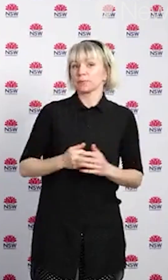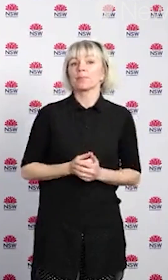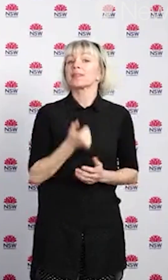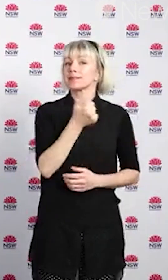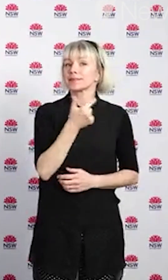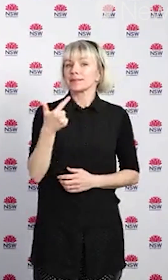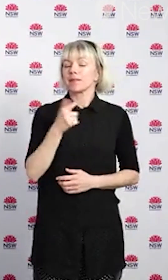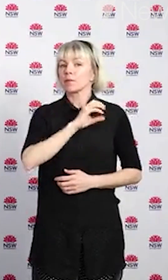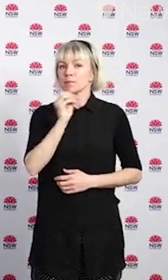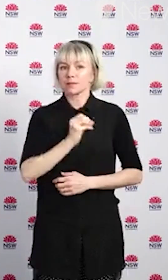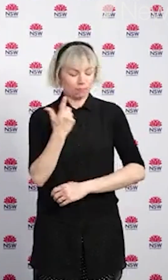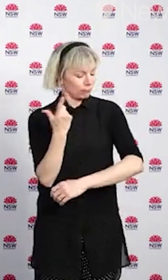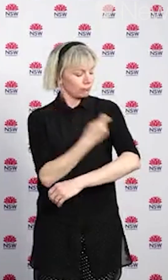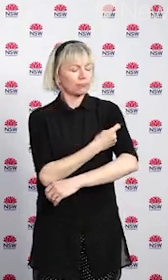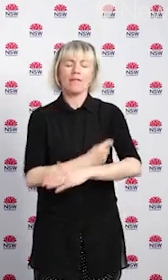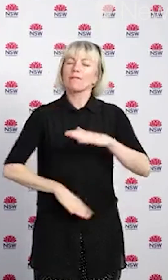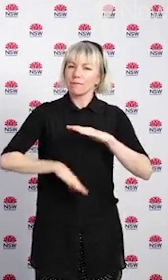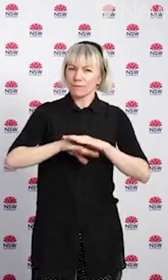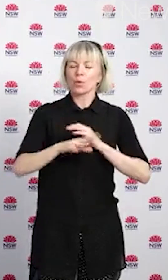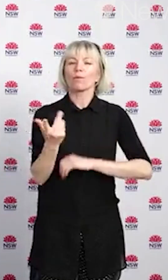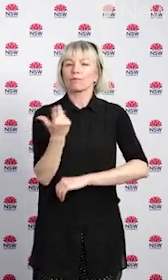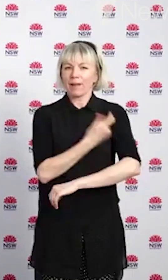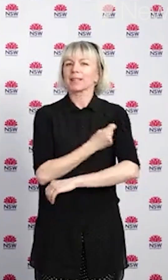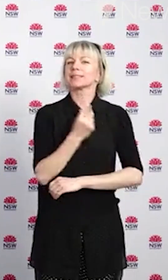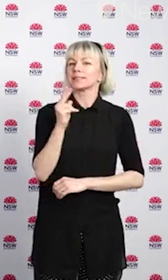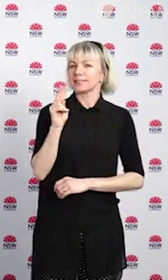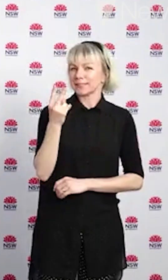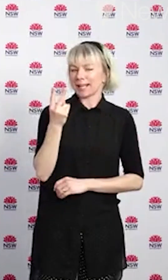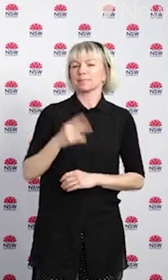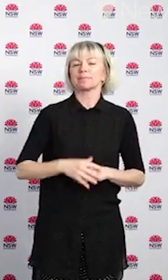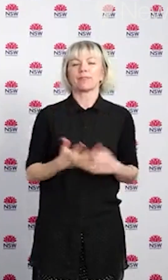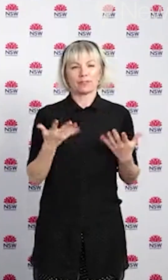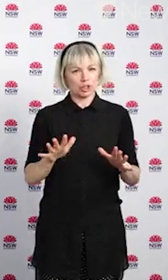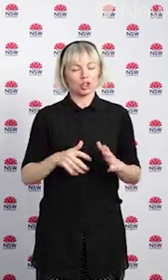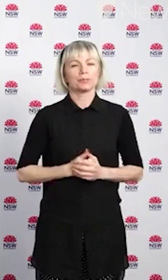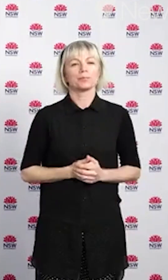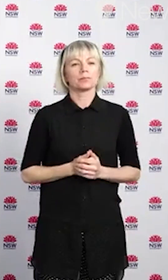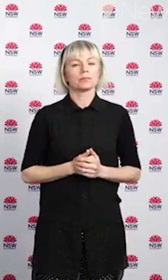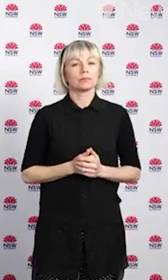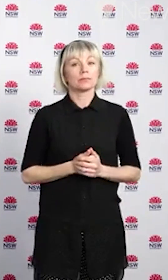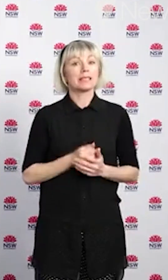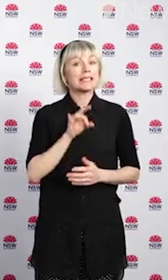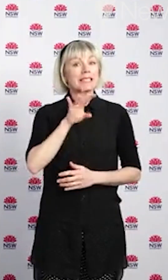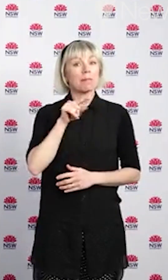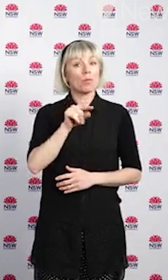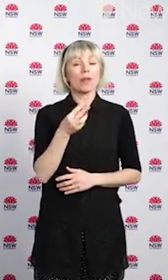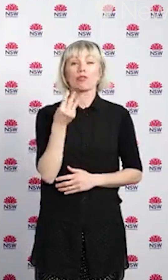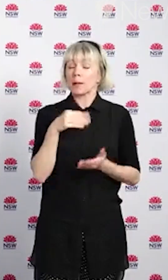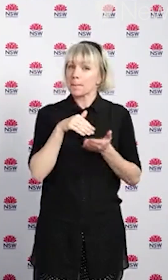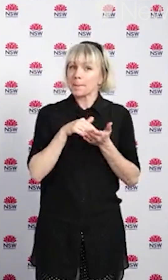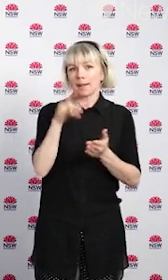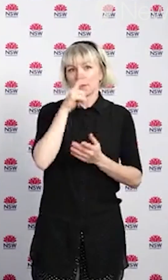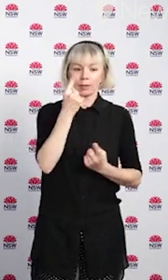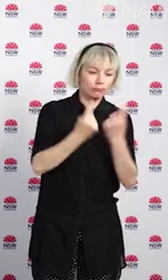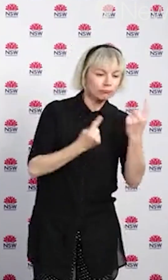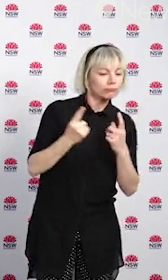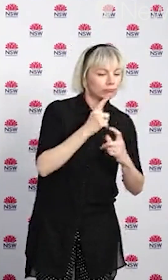.1% who are fully vaccinated. The total number of vaccines administered in New South Wales is now 10.3 million. So